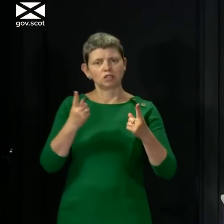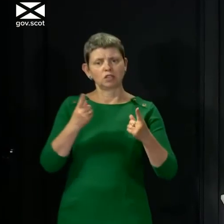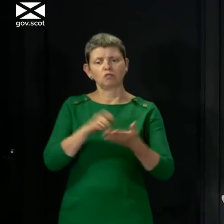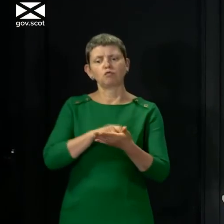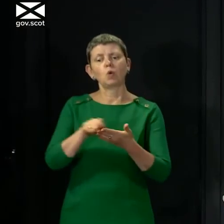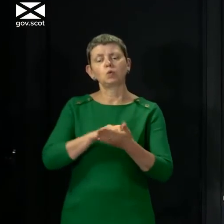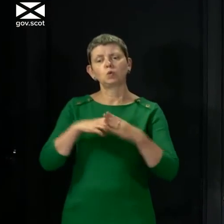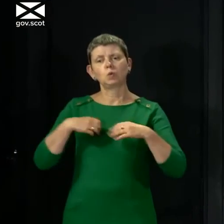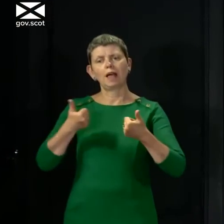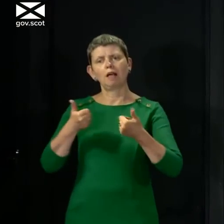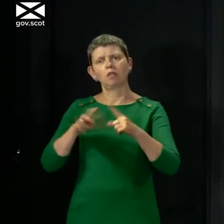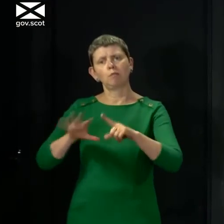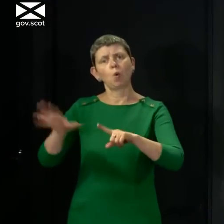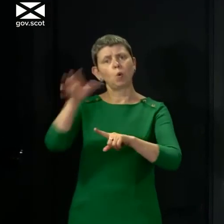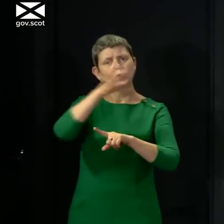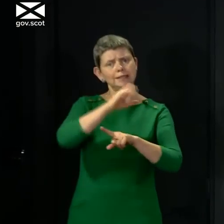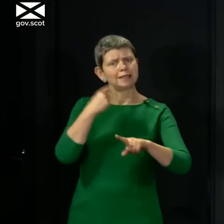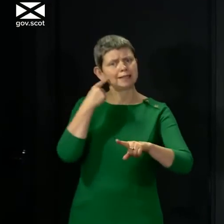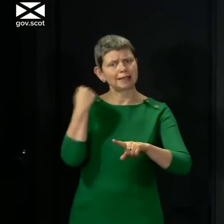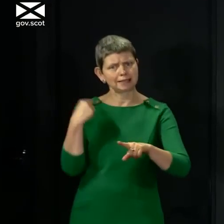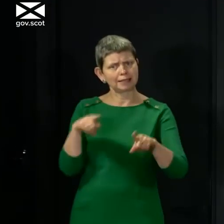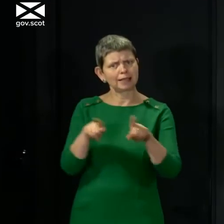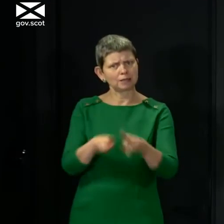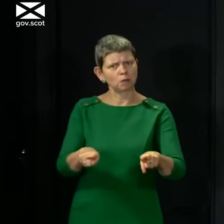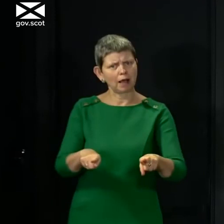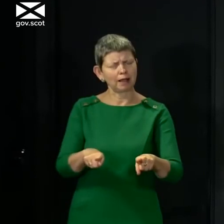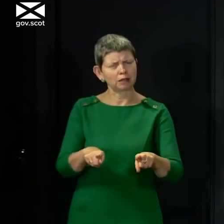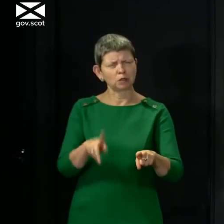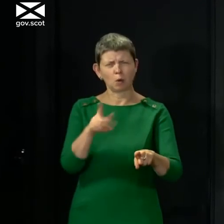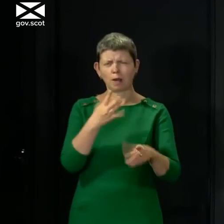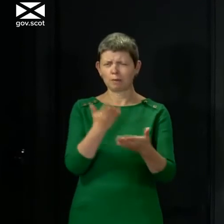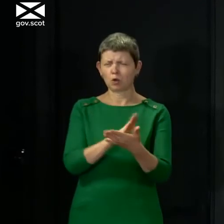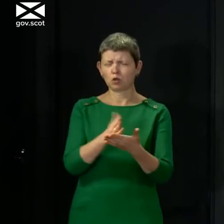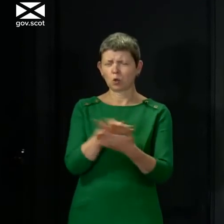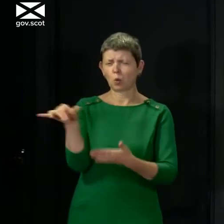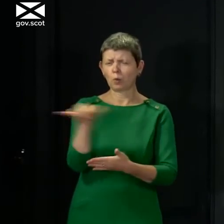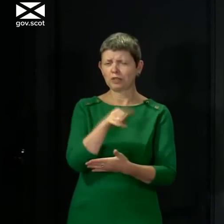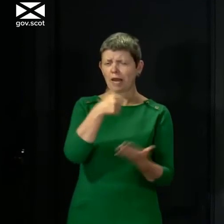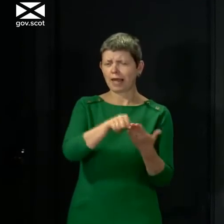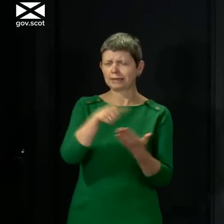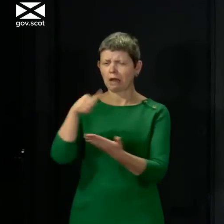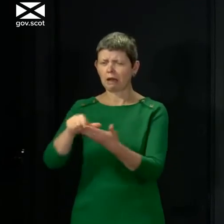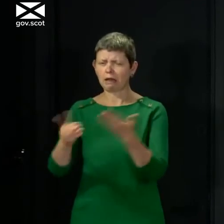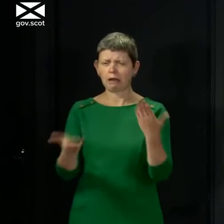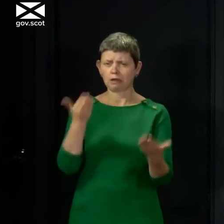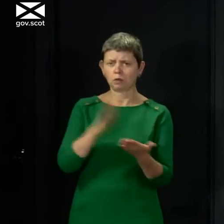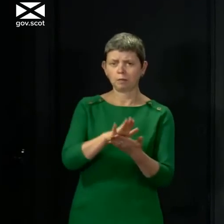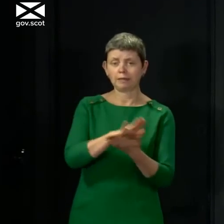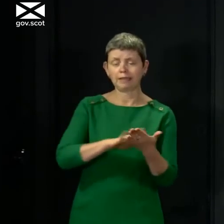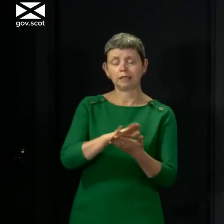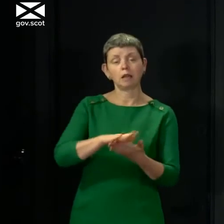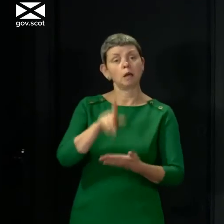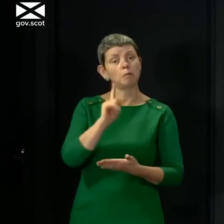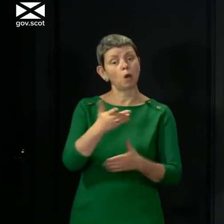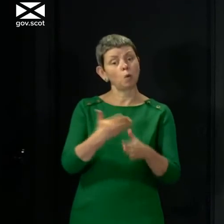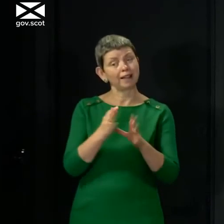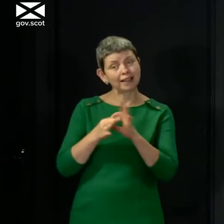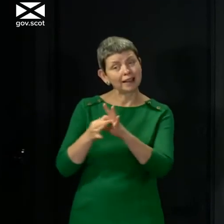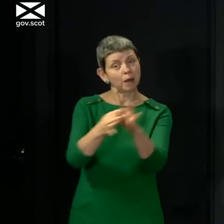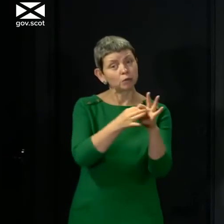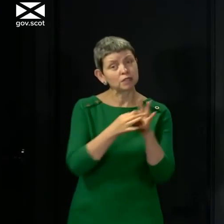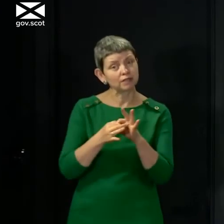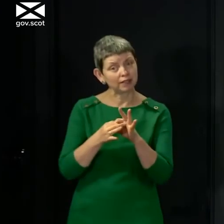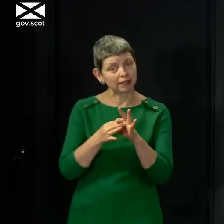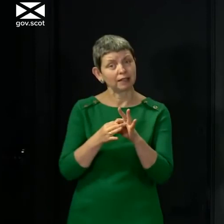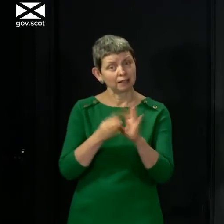yesterday as well, so I'm not entirely sure exactly what letter you're talking about, but we are working collaboratively. The Health Secretary is making